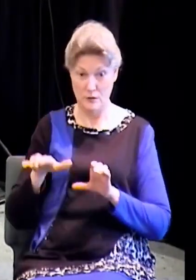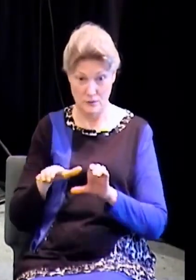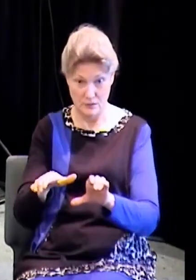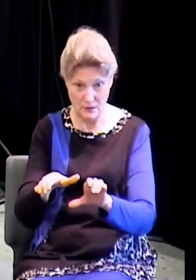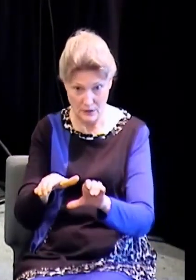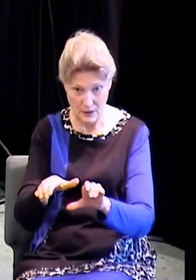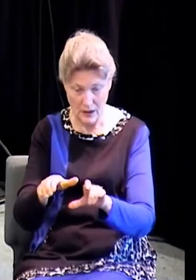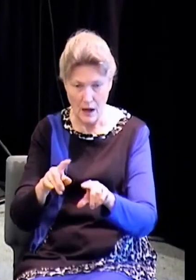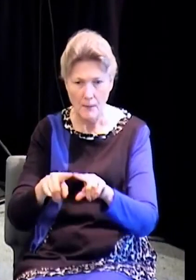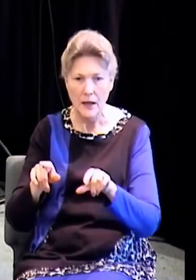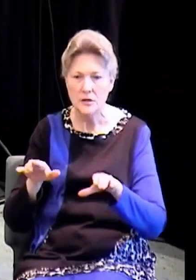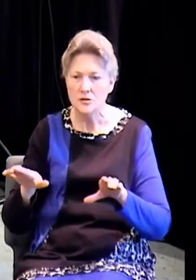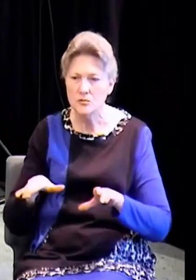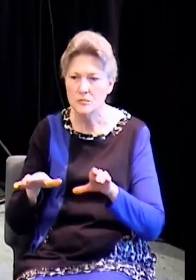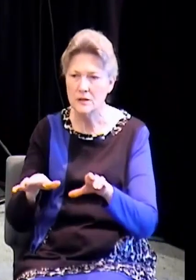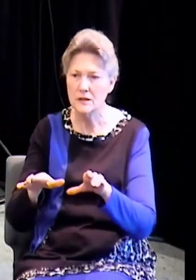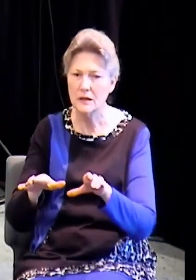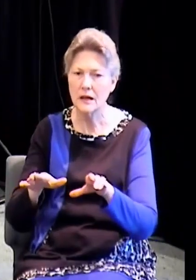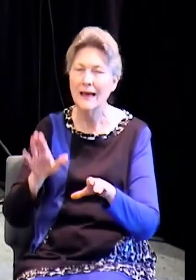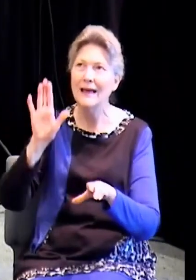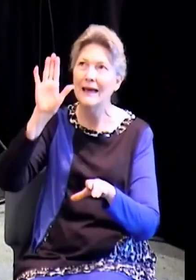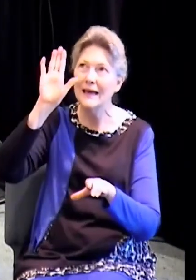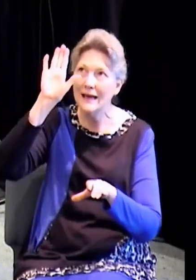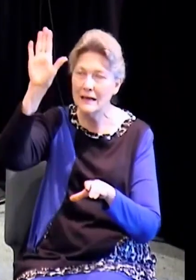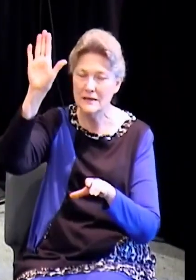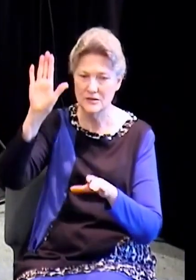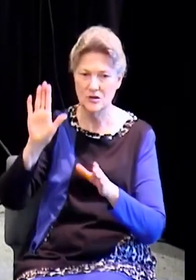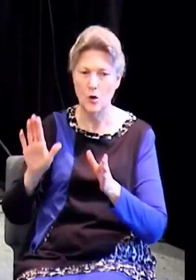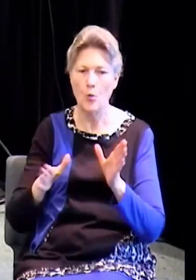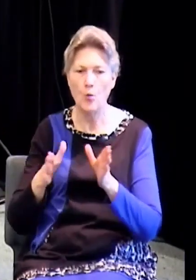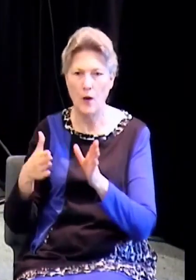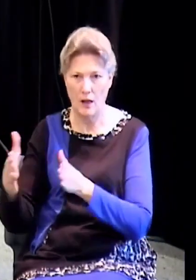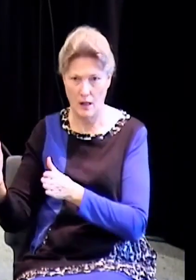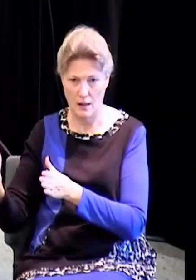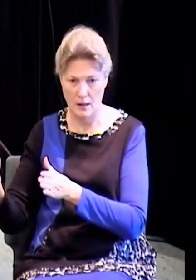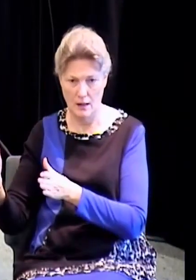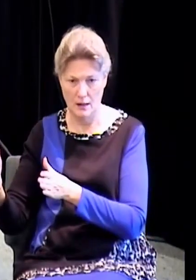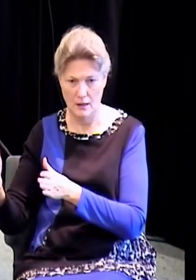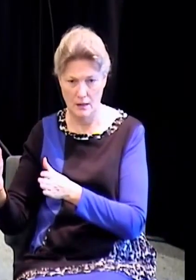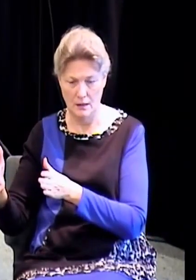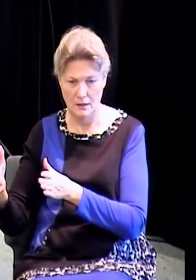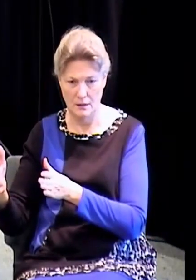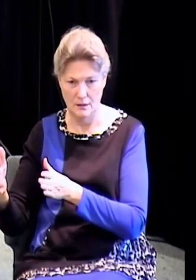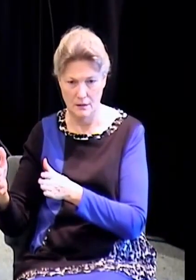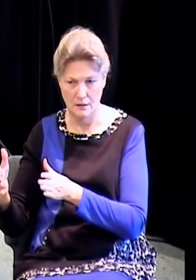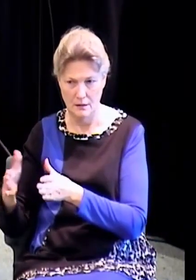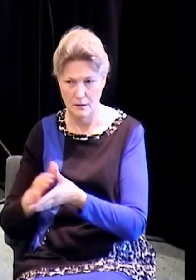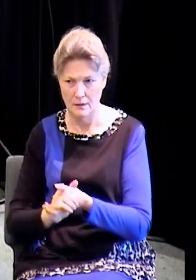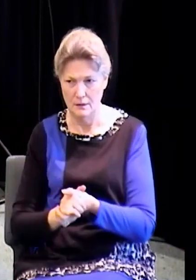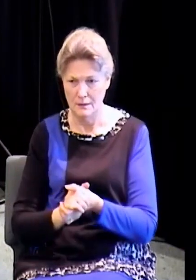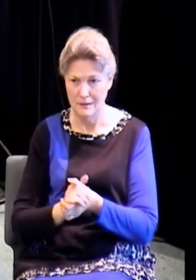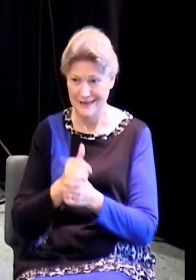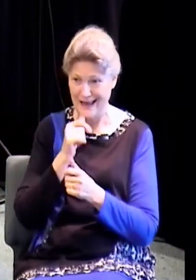It's doing the will of the Father. That's what he said. Not what you say